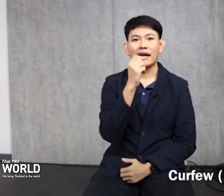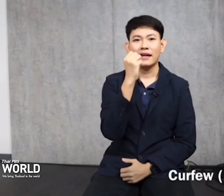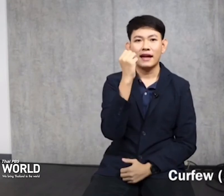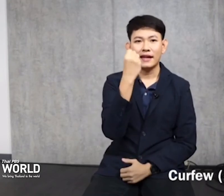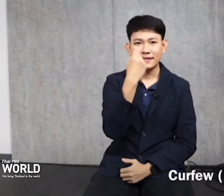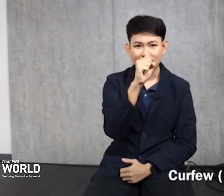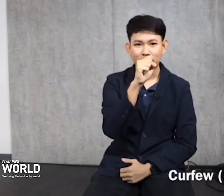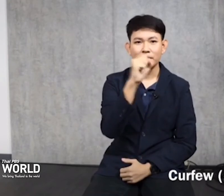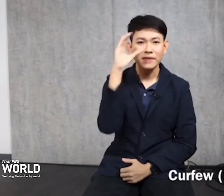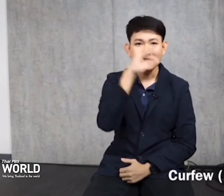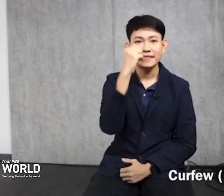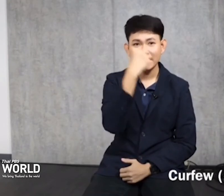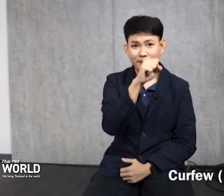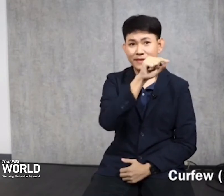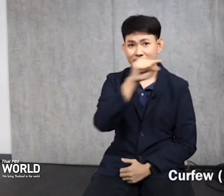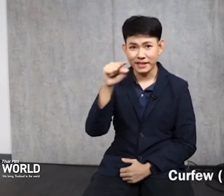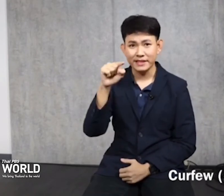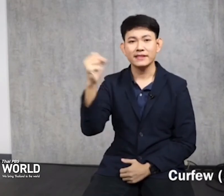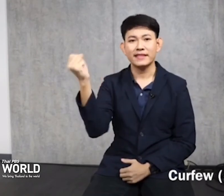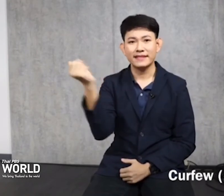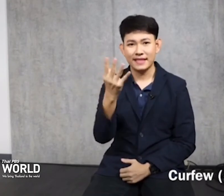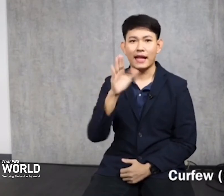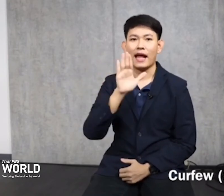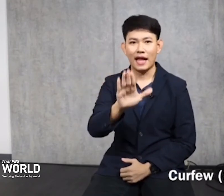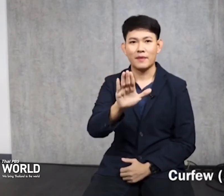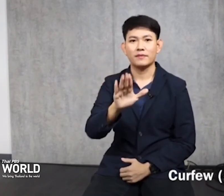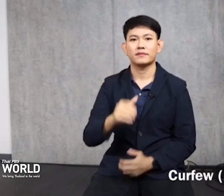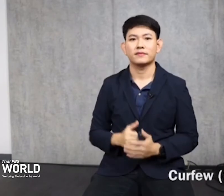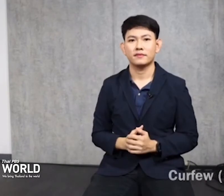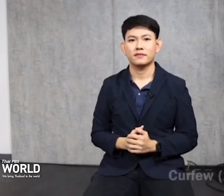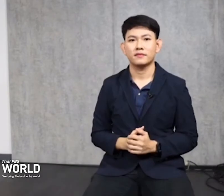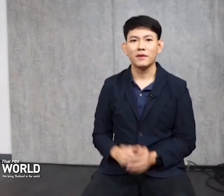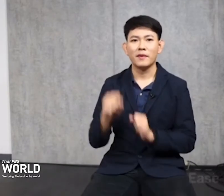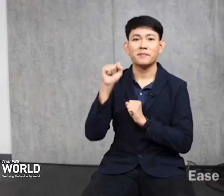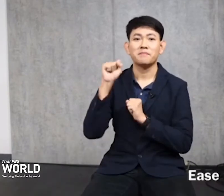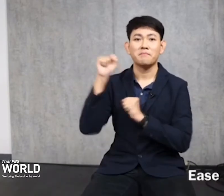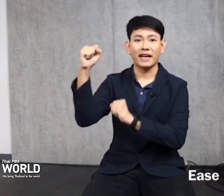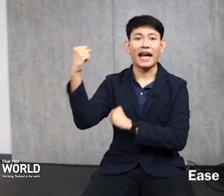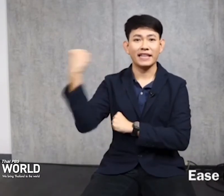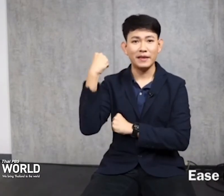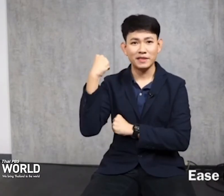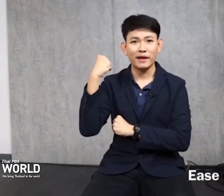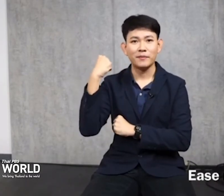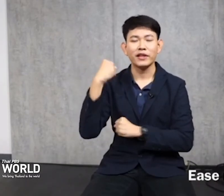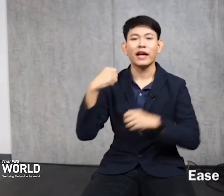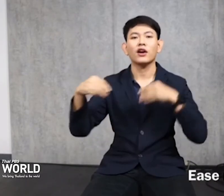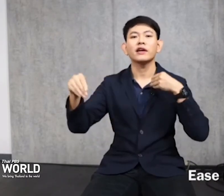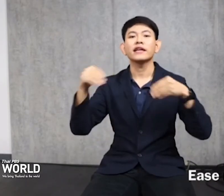language for those terms?